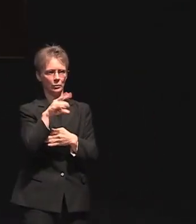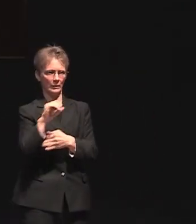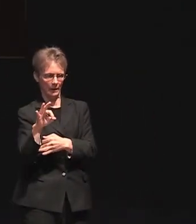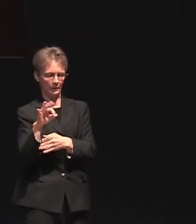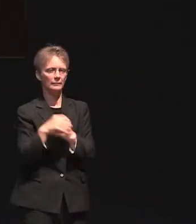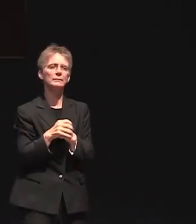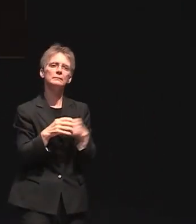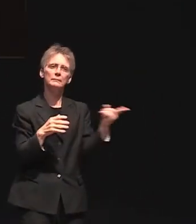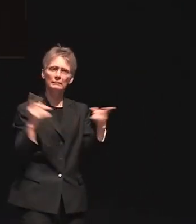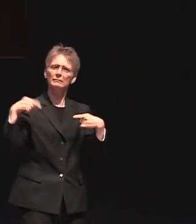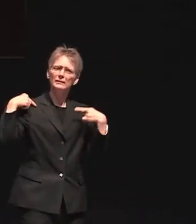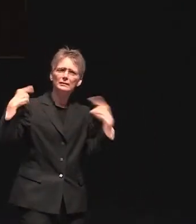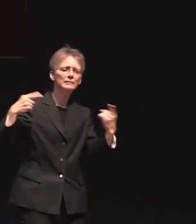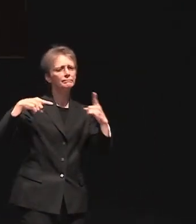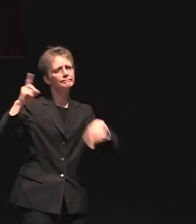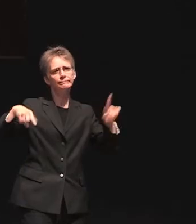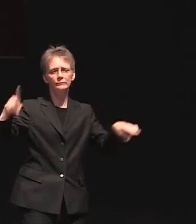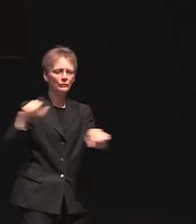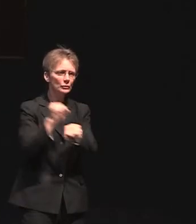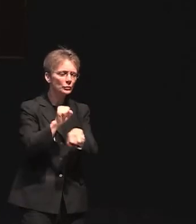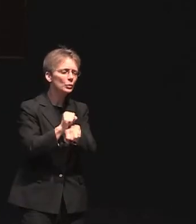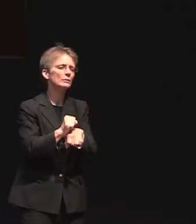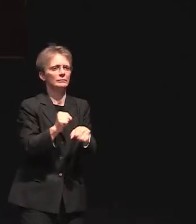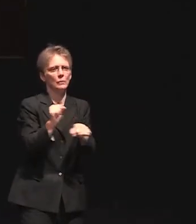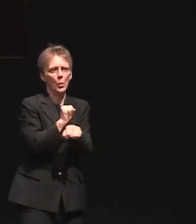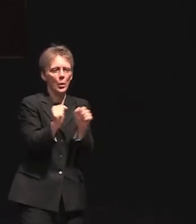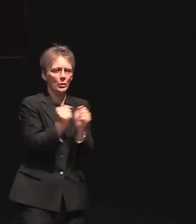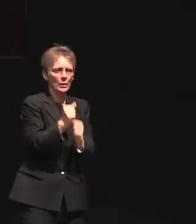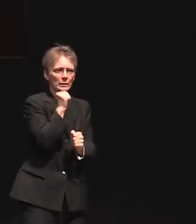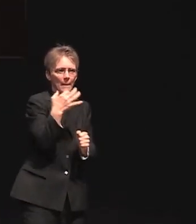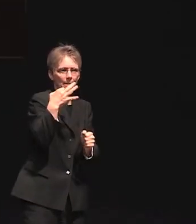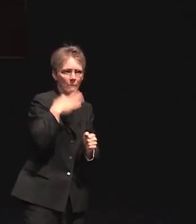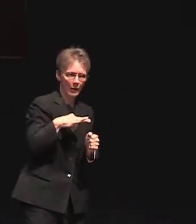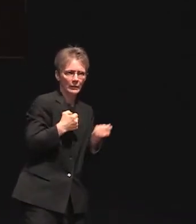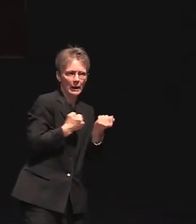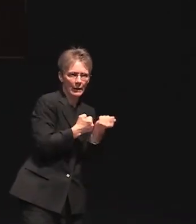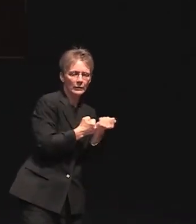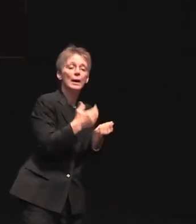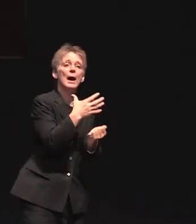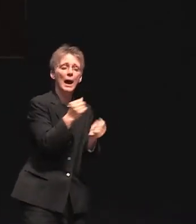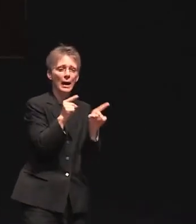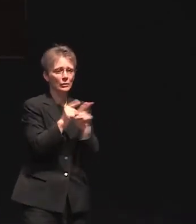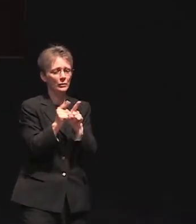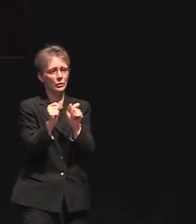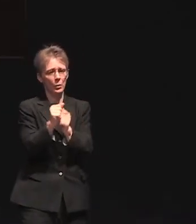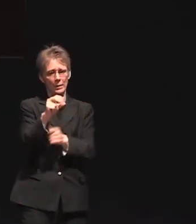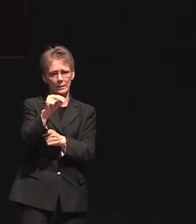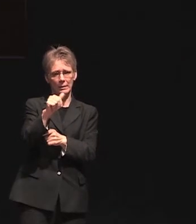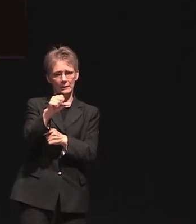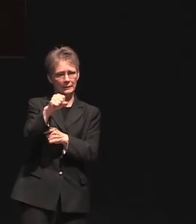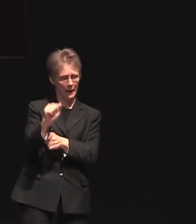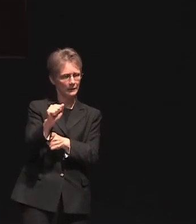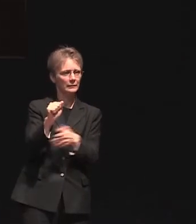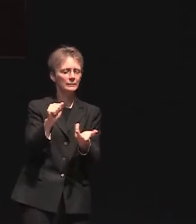career as a nonprofit public interest advocate and in the private sector as NASA's space lab project. Just prior to serving Congress she was